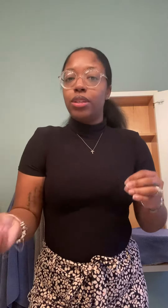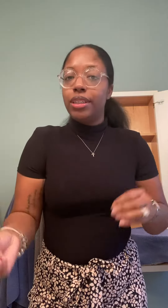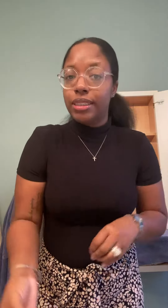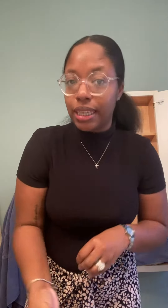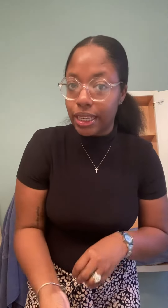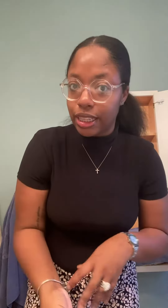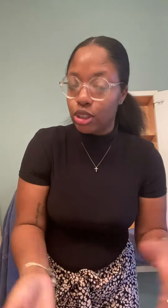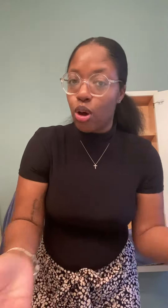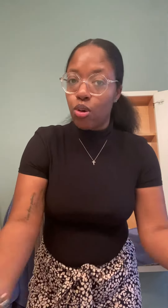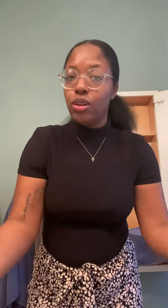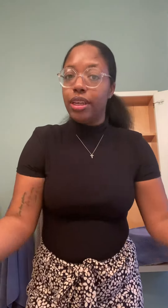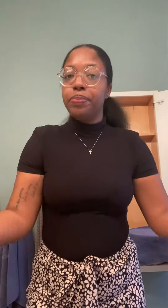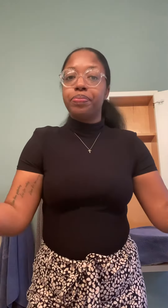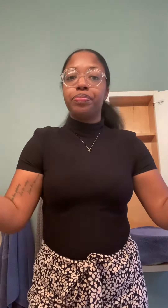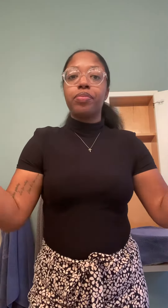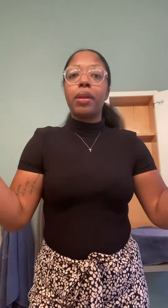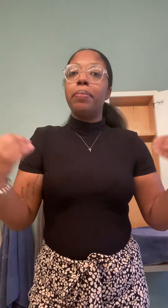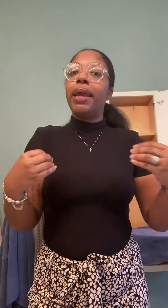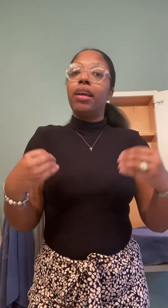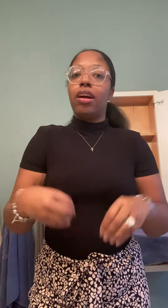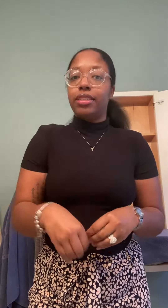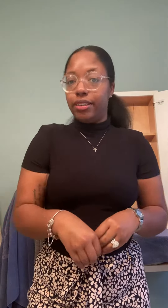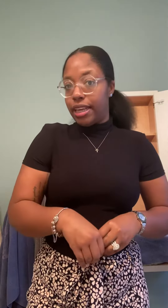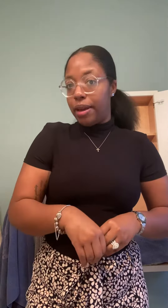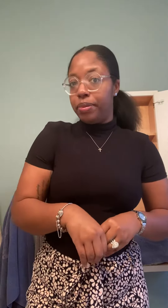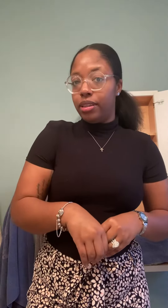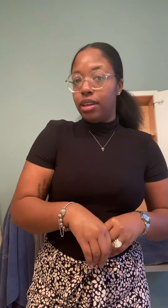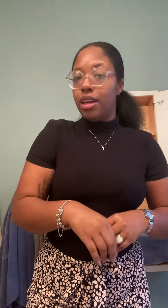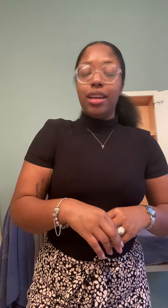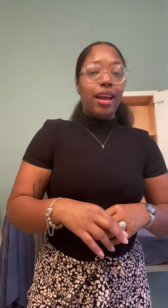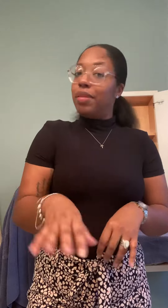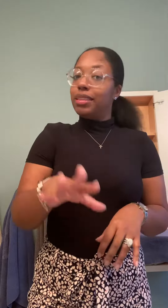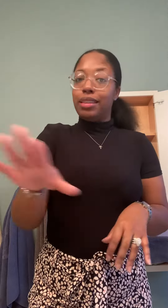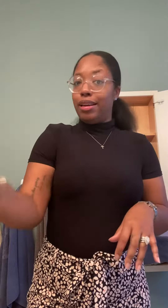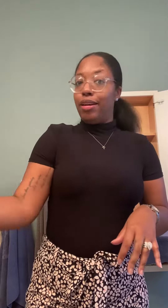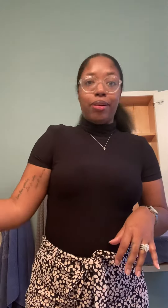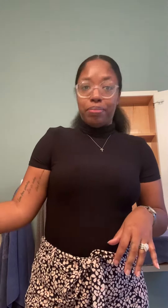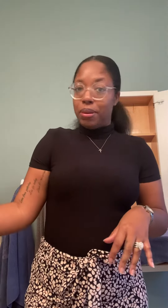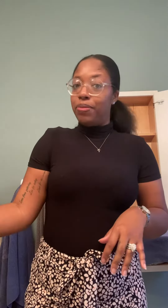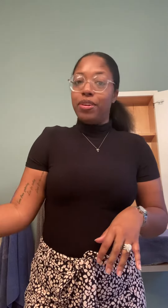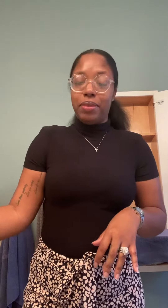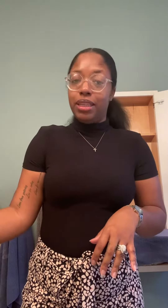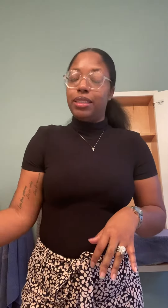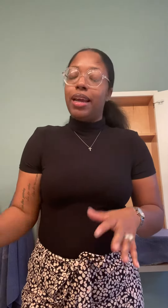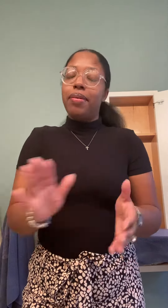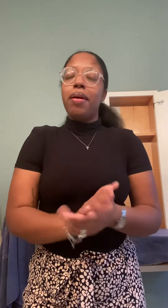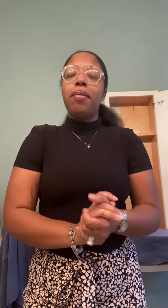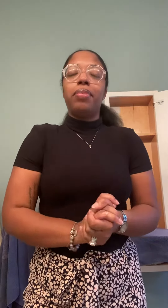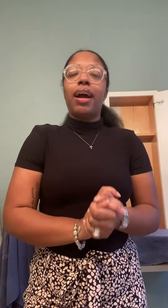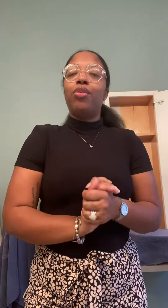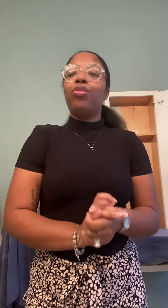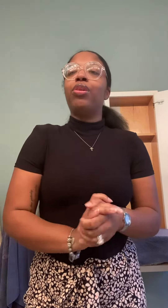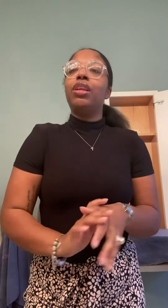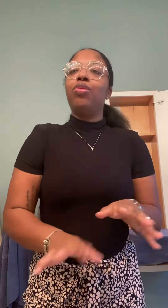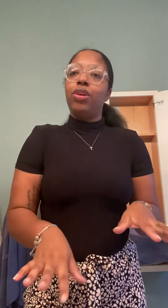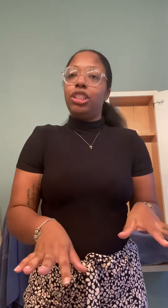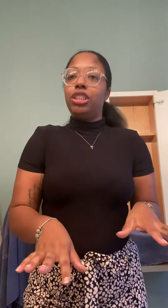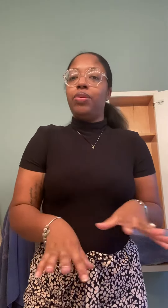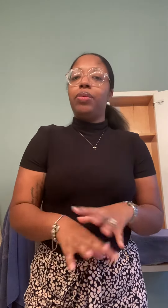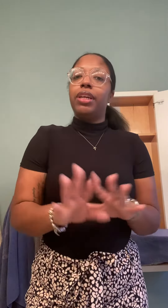seeking to only make ourselves happy. Now, I'm not saying hurt people in the meantime, but I really wish that we would get